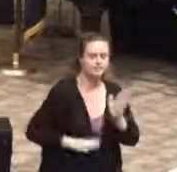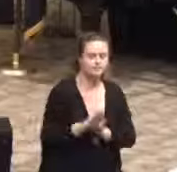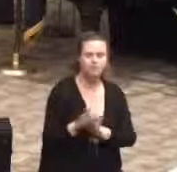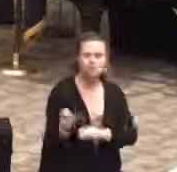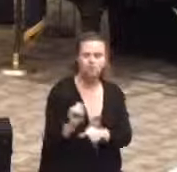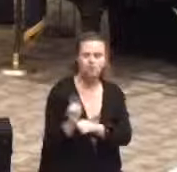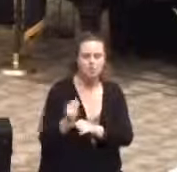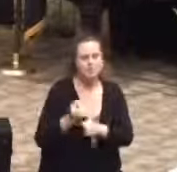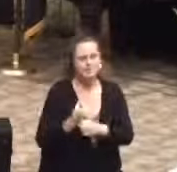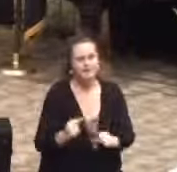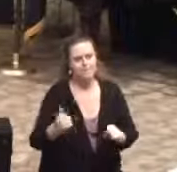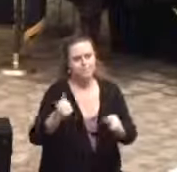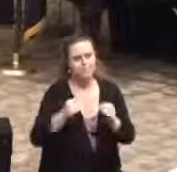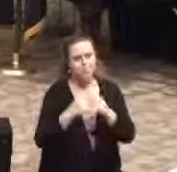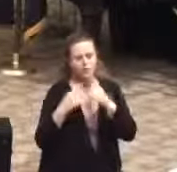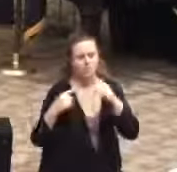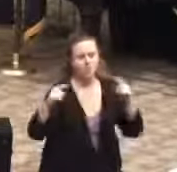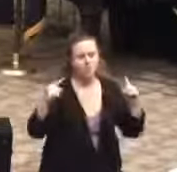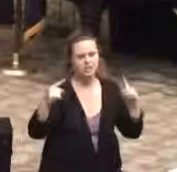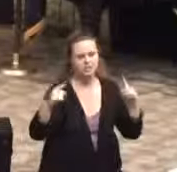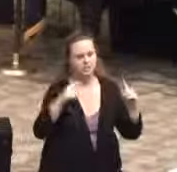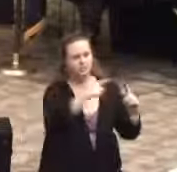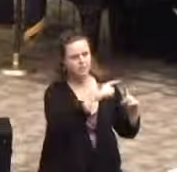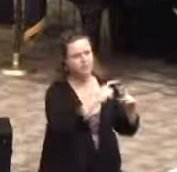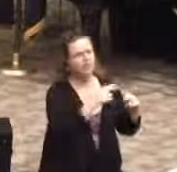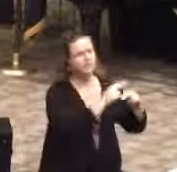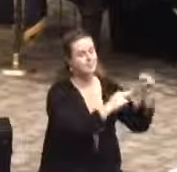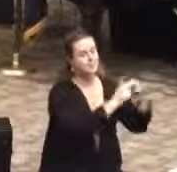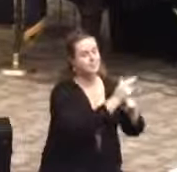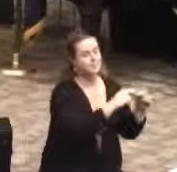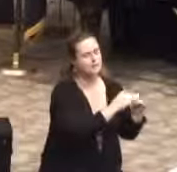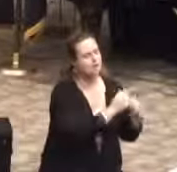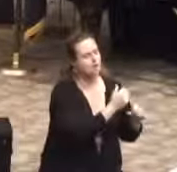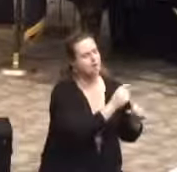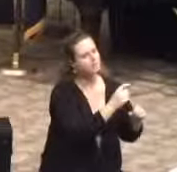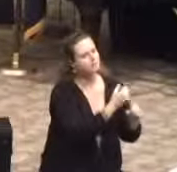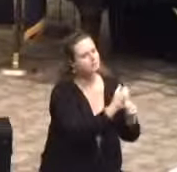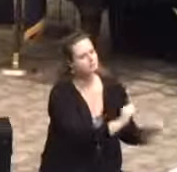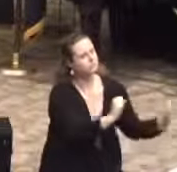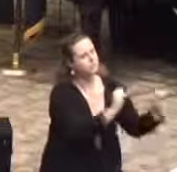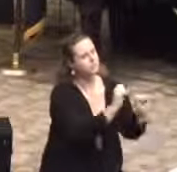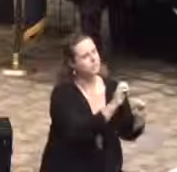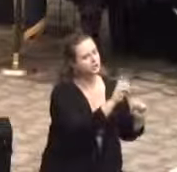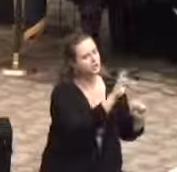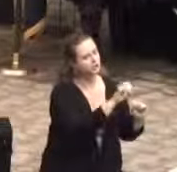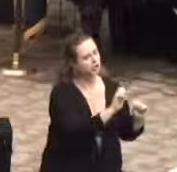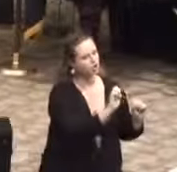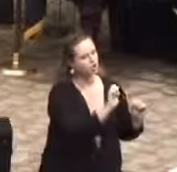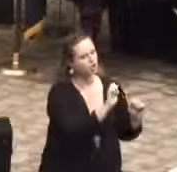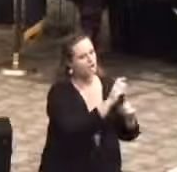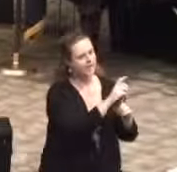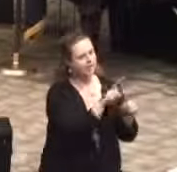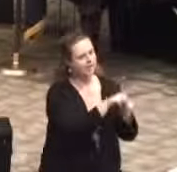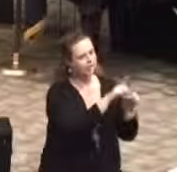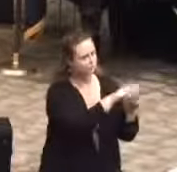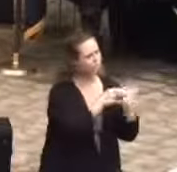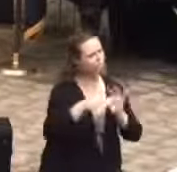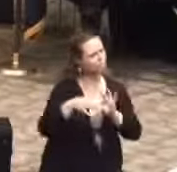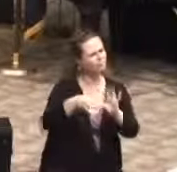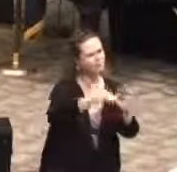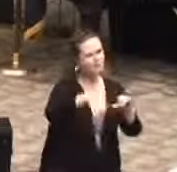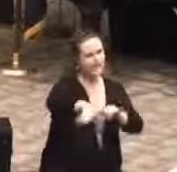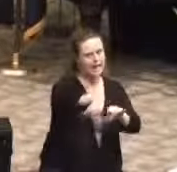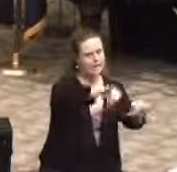safer, more efficient, and look at more secure facilities, greater consistency, between our facilities, and an overall boost in the knowledge and